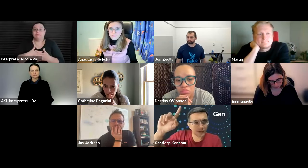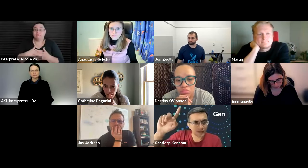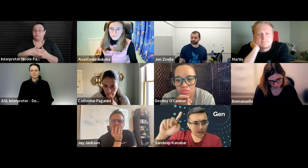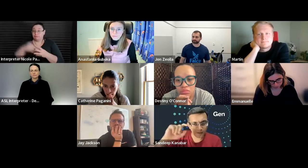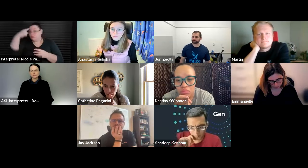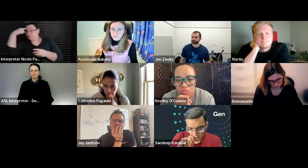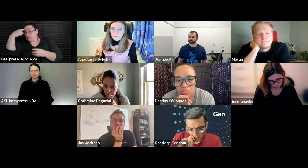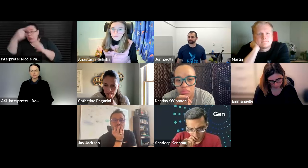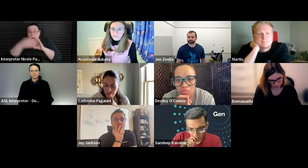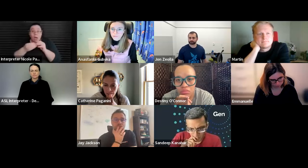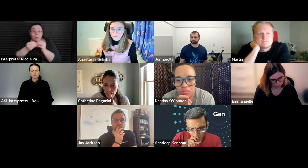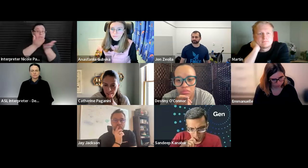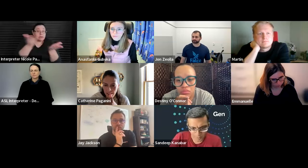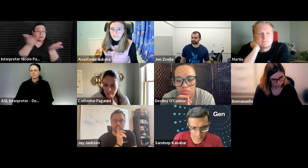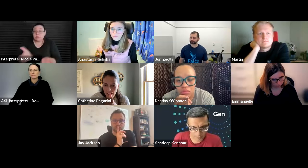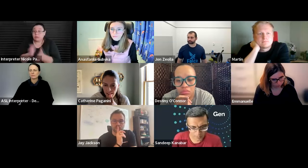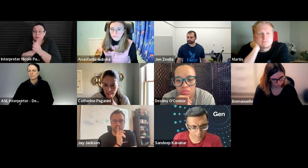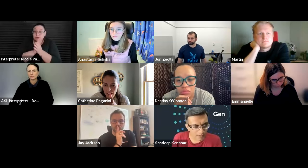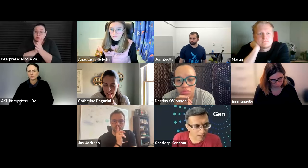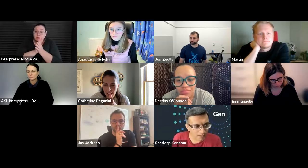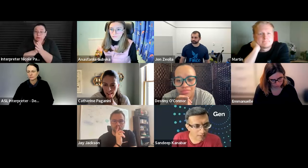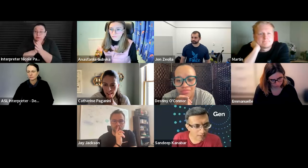or comments on that yeah